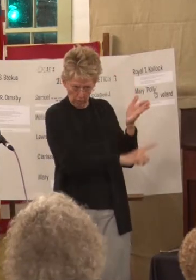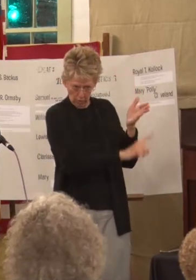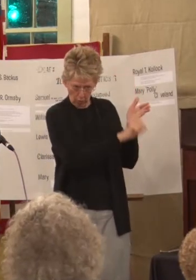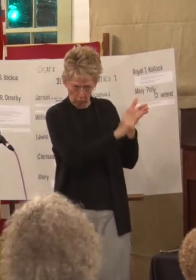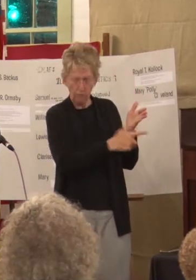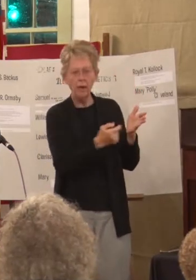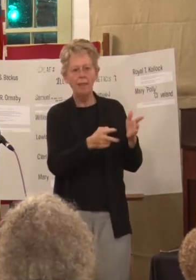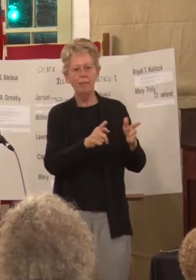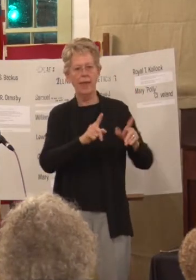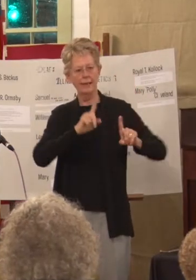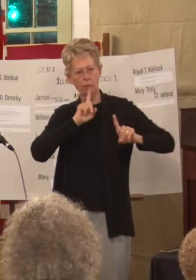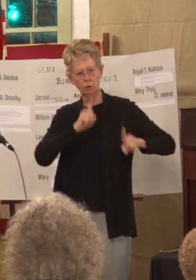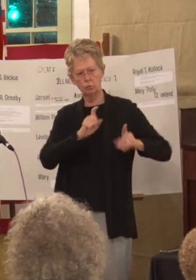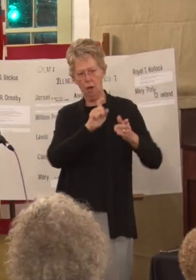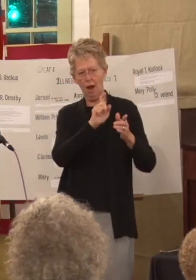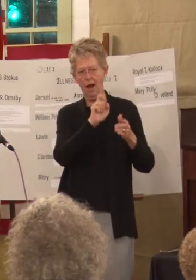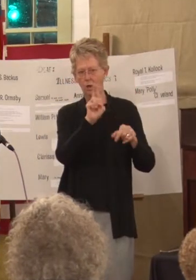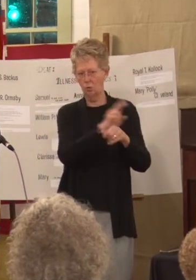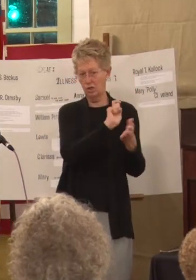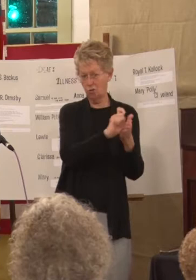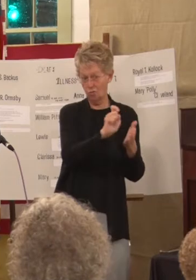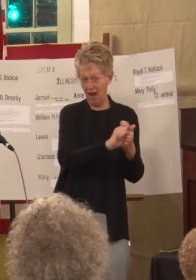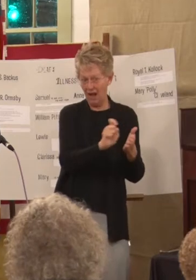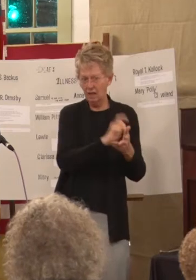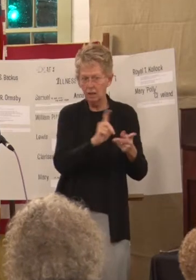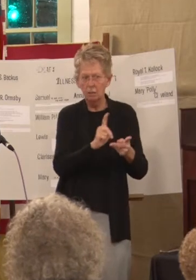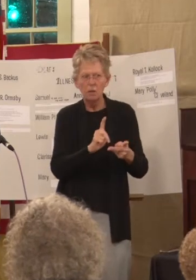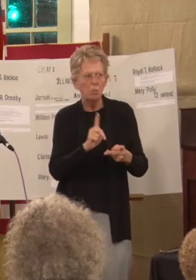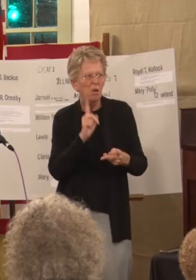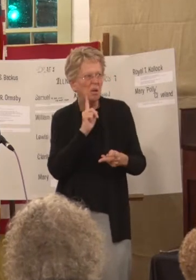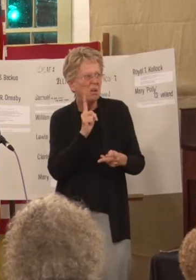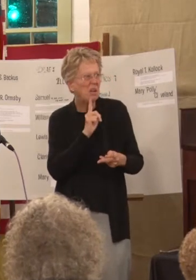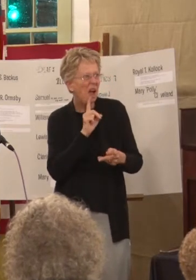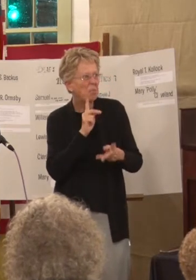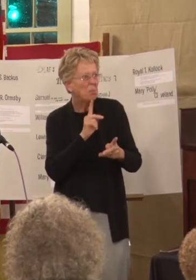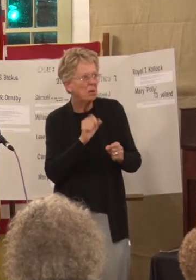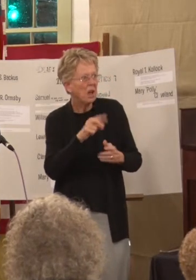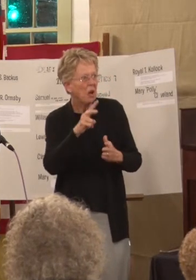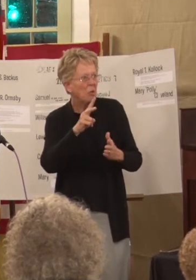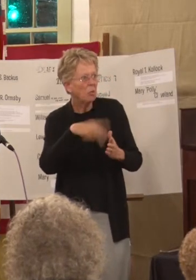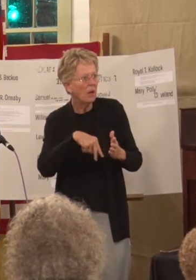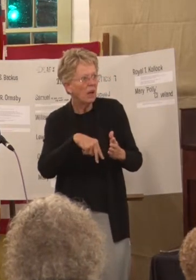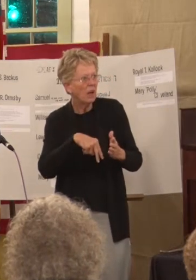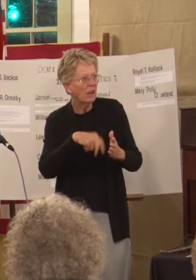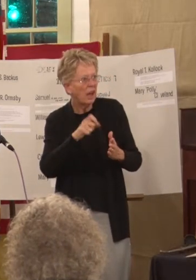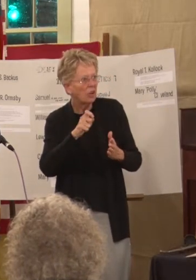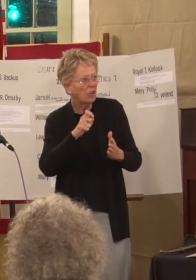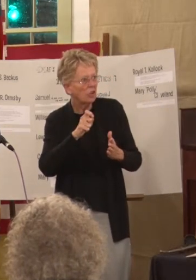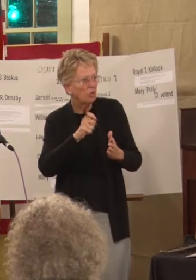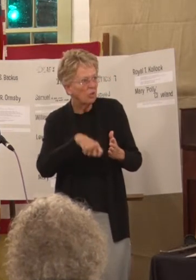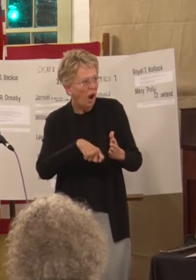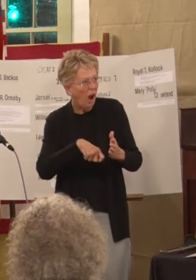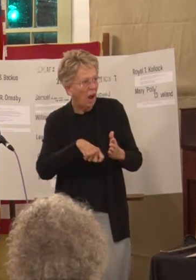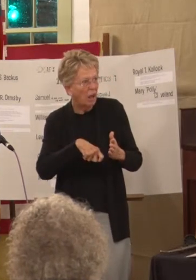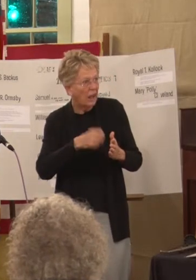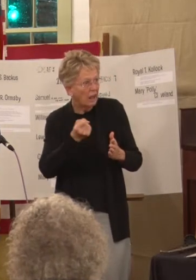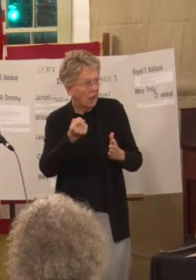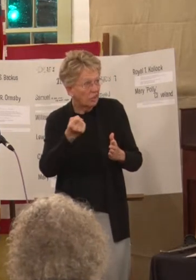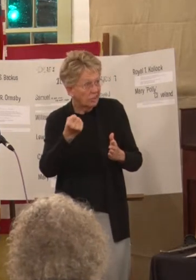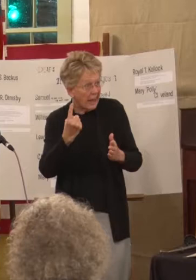in writing. And everybody was like, deaf people can read, deaf people can write, deaf people can understand. Oh,